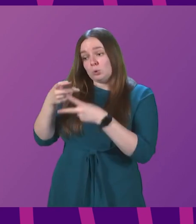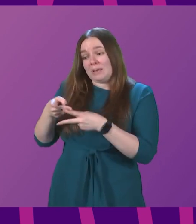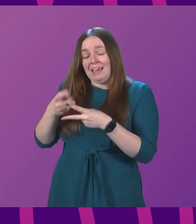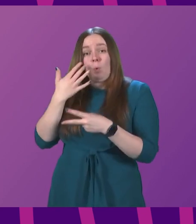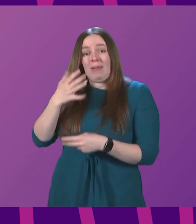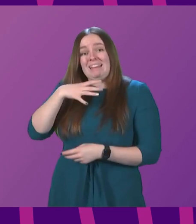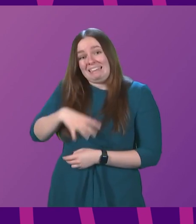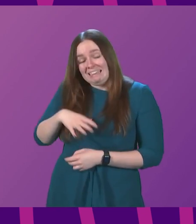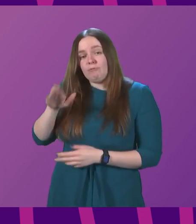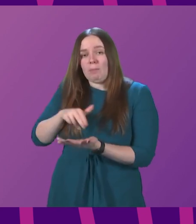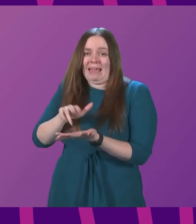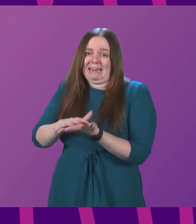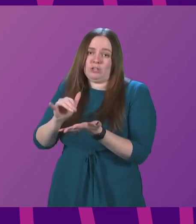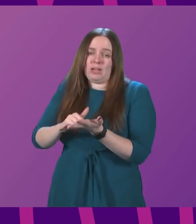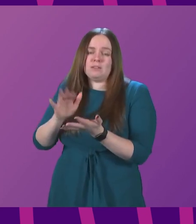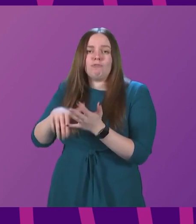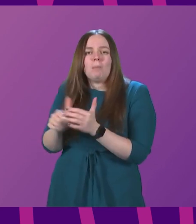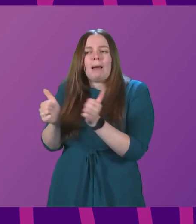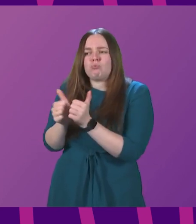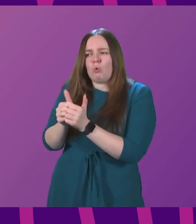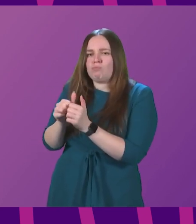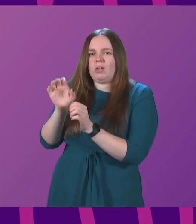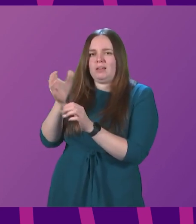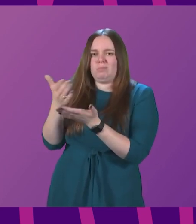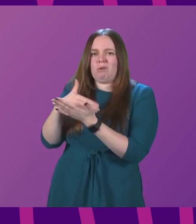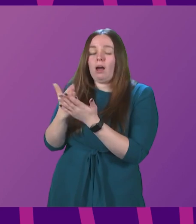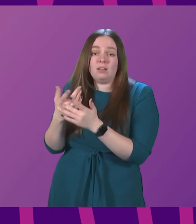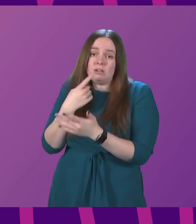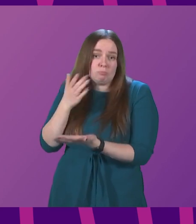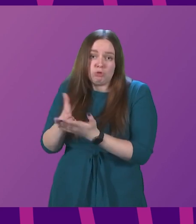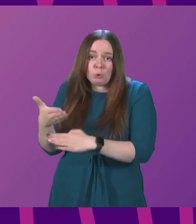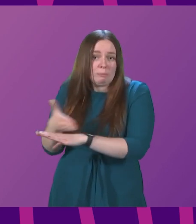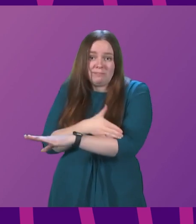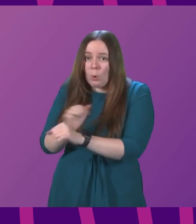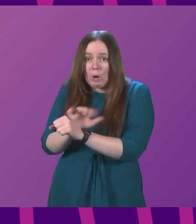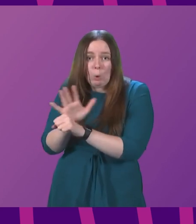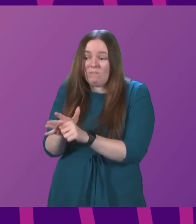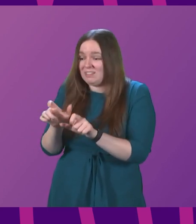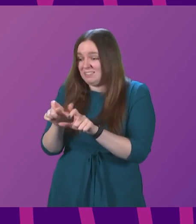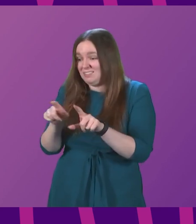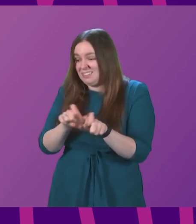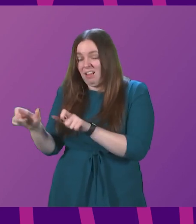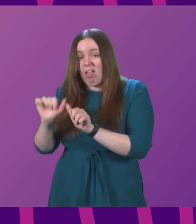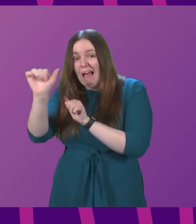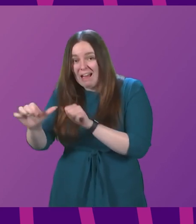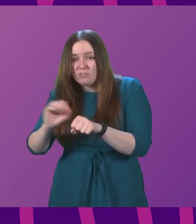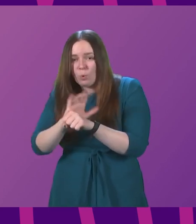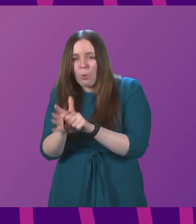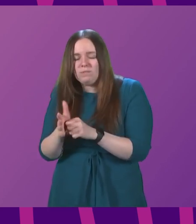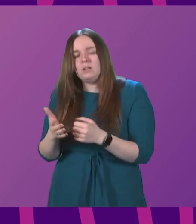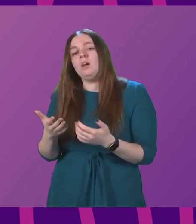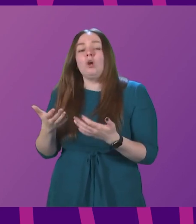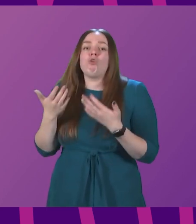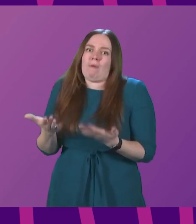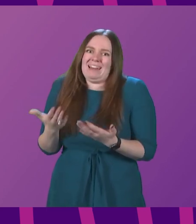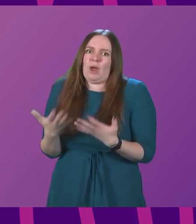need it from the NHS, from the most appropriate part of the NHS, and that was true before COVID. It will be true after COVID. Obviously, there are particular reasons why we want